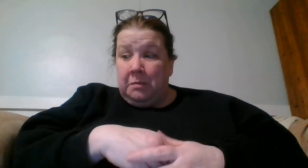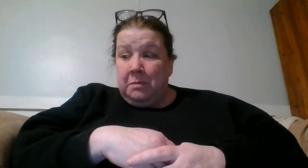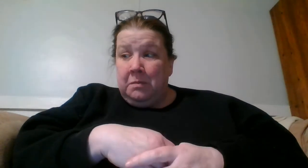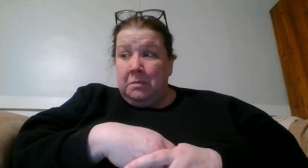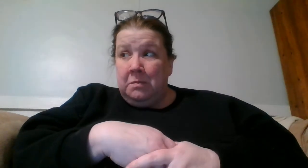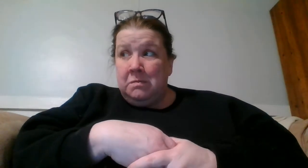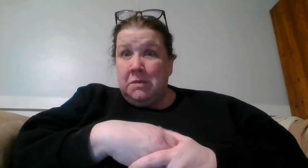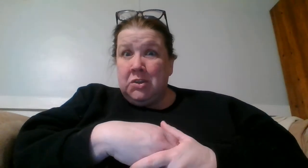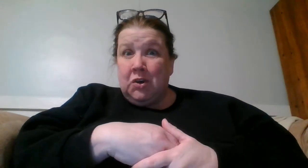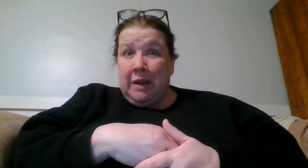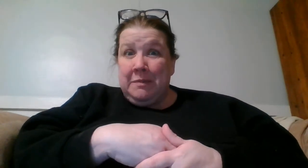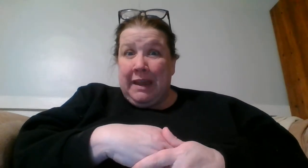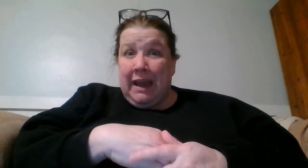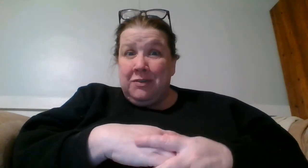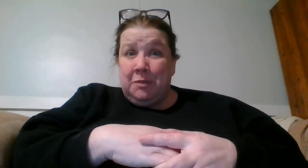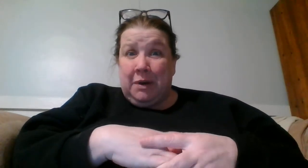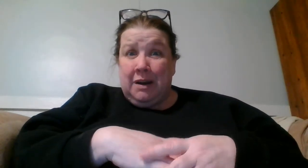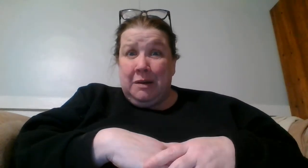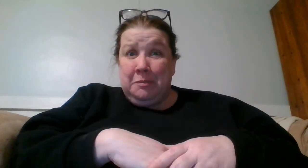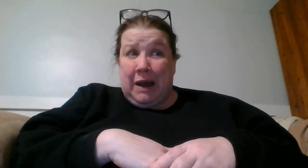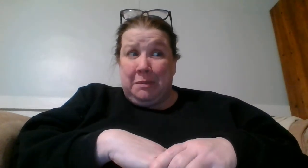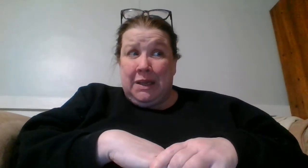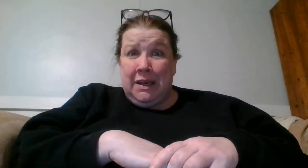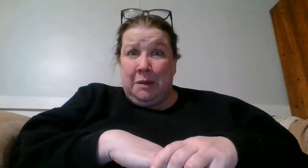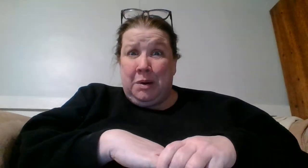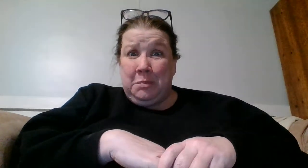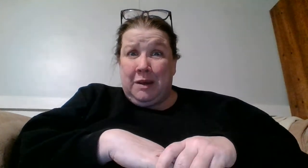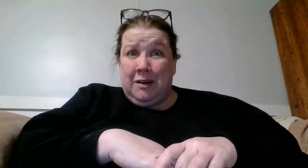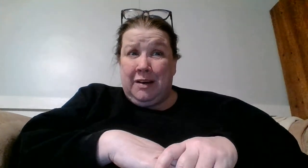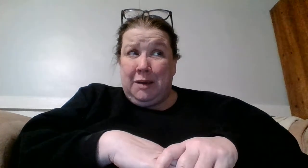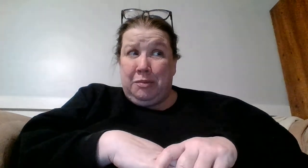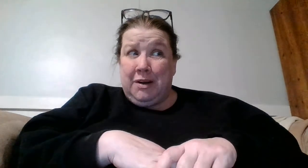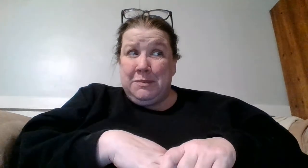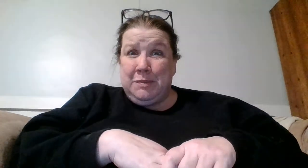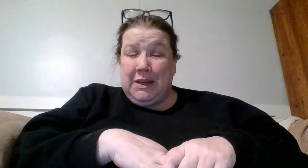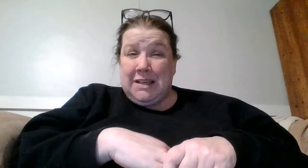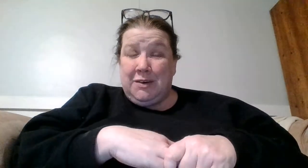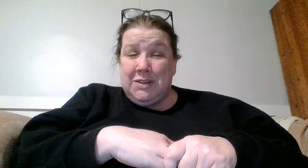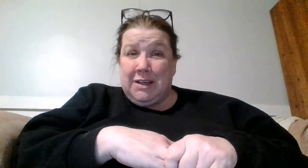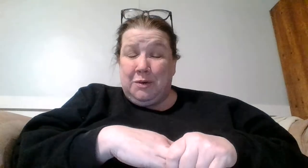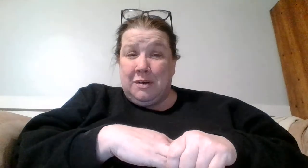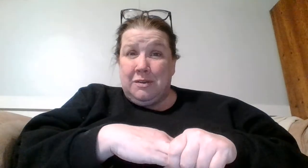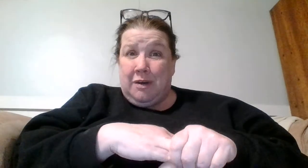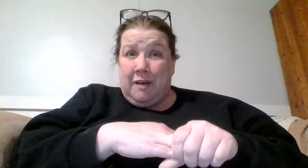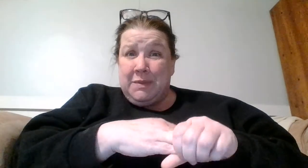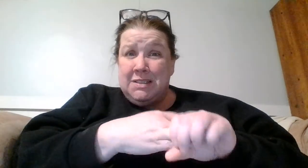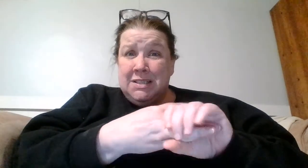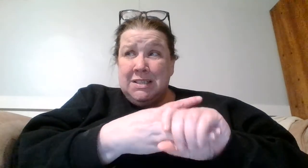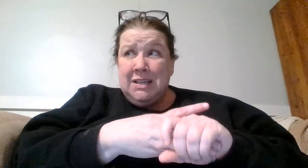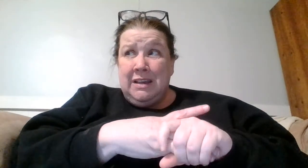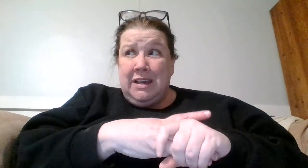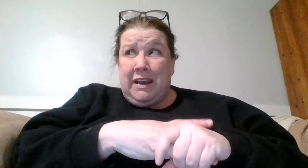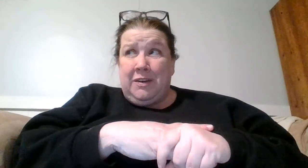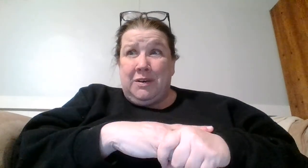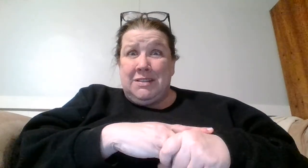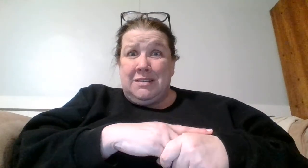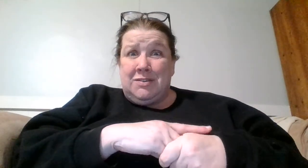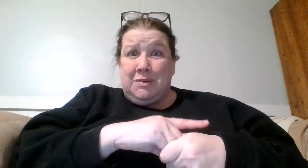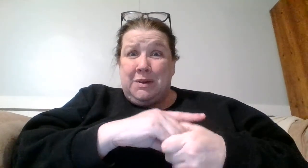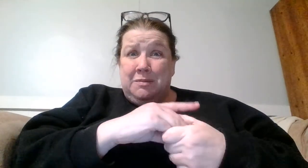um so I may have to bug bobby at pumpkin creek prims because I know she can order through Hoffman's and I know it's distributed